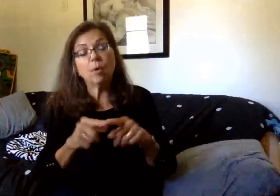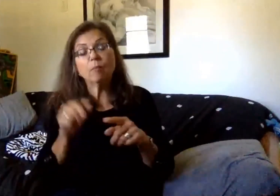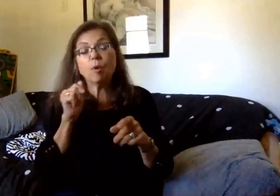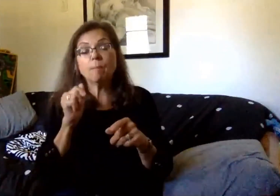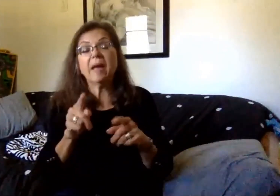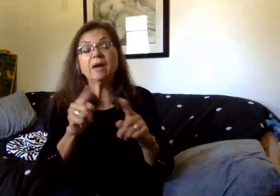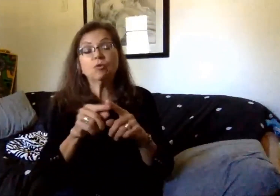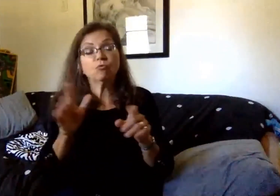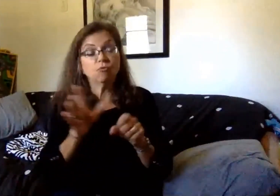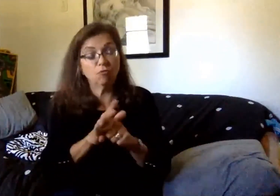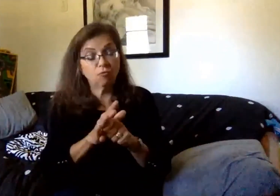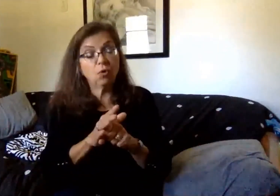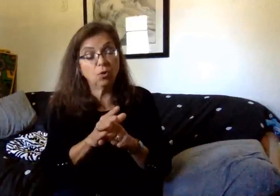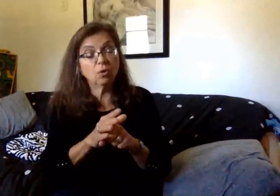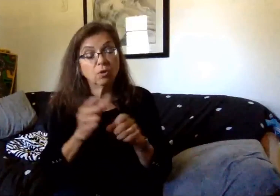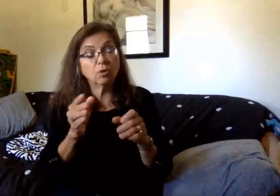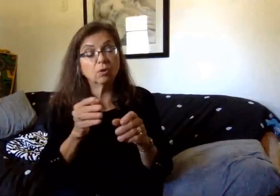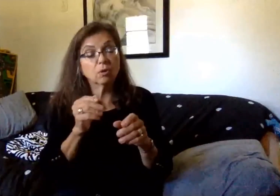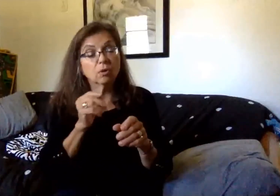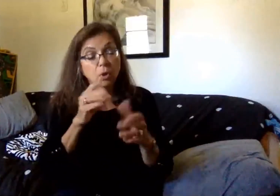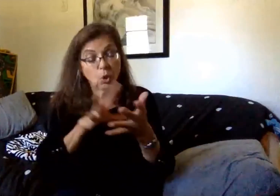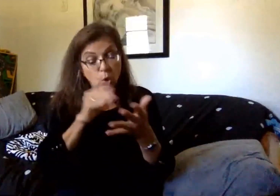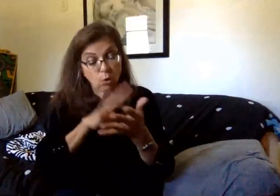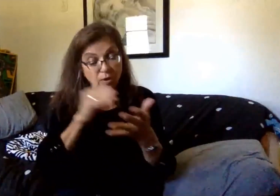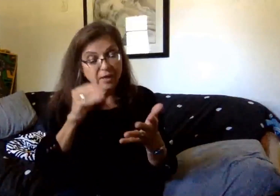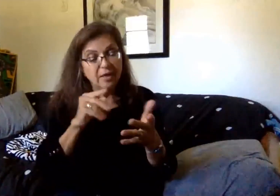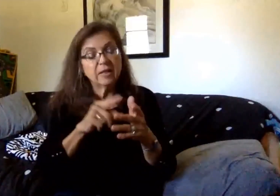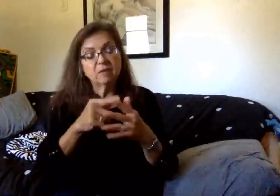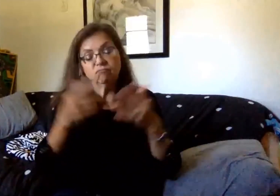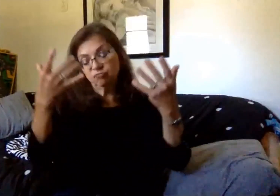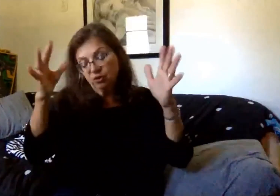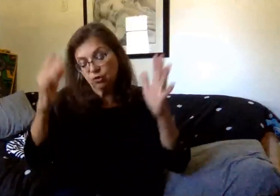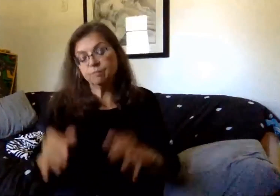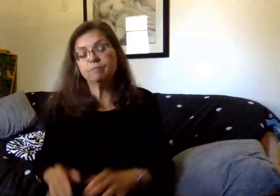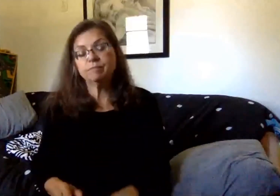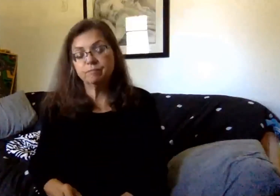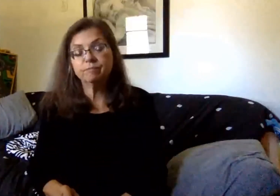return, that driving option will no longer be available.